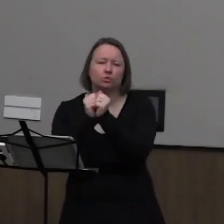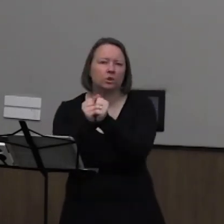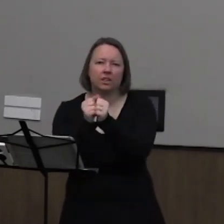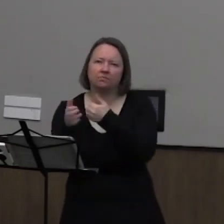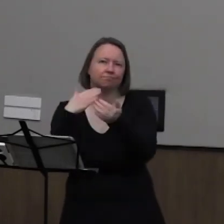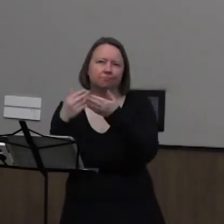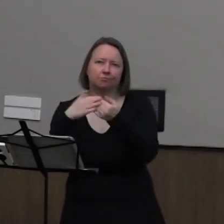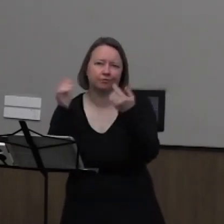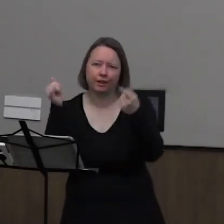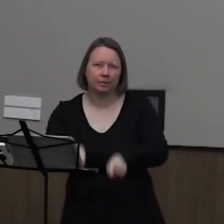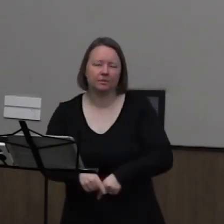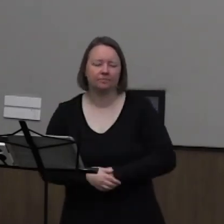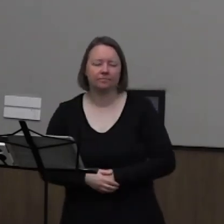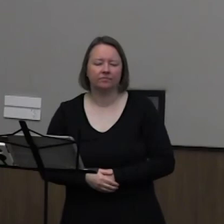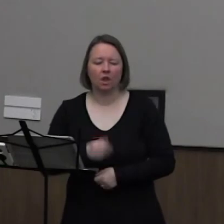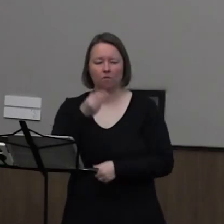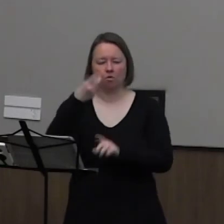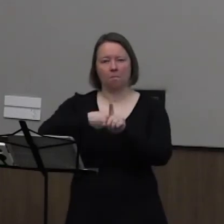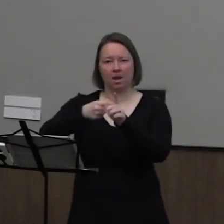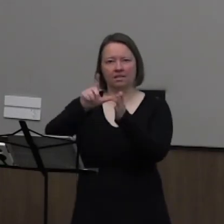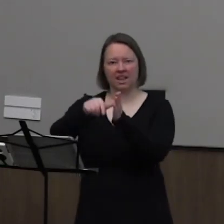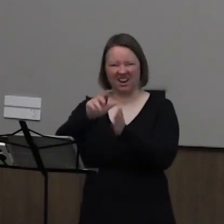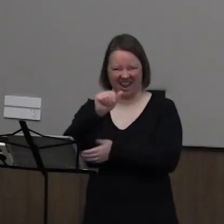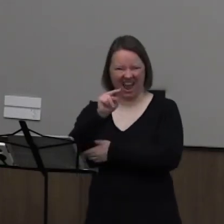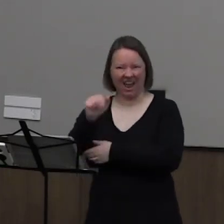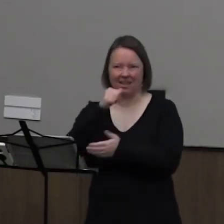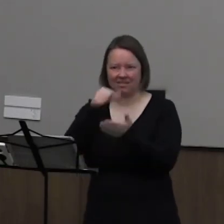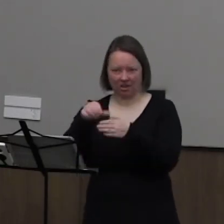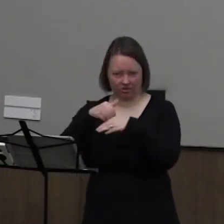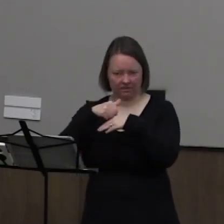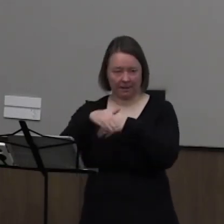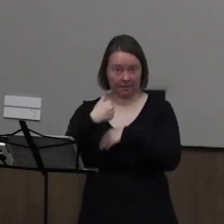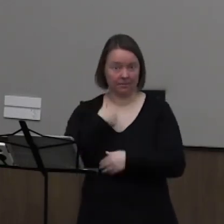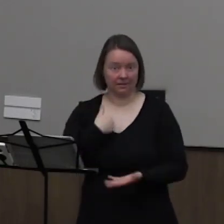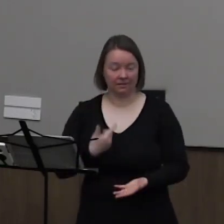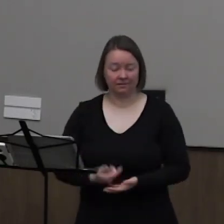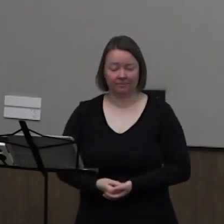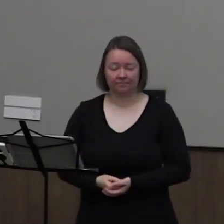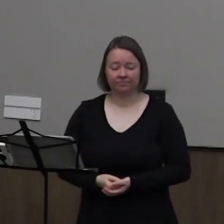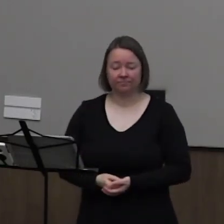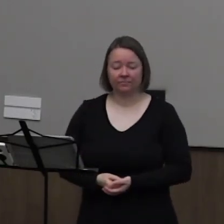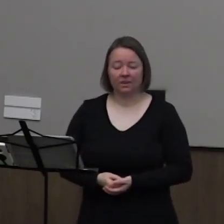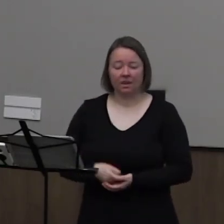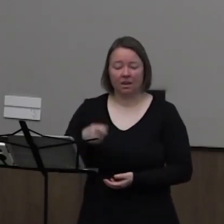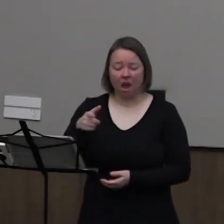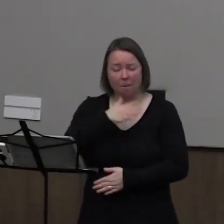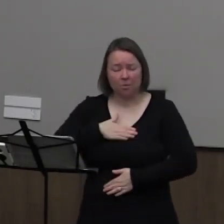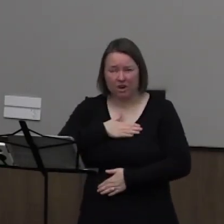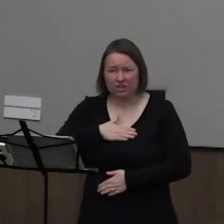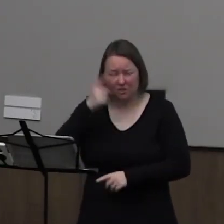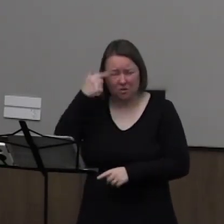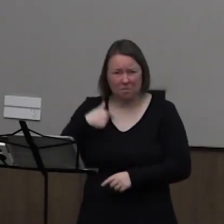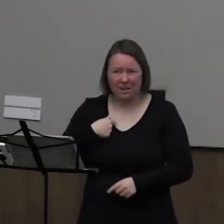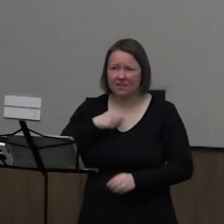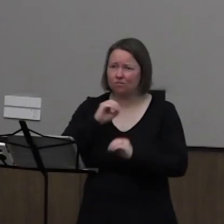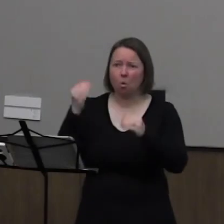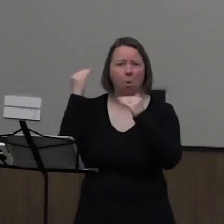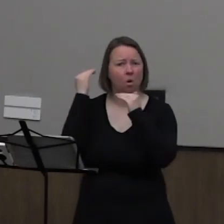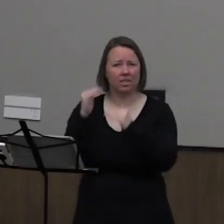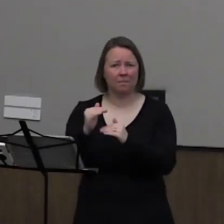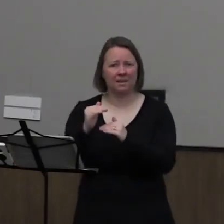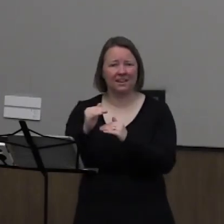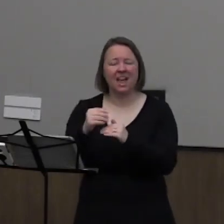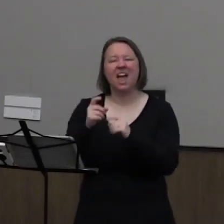A few months later, a letter came to me from Anna. Her appreciation was limitless. It was a gift